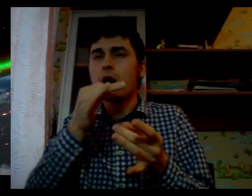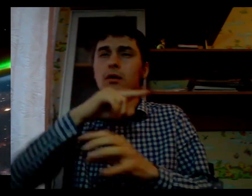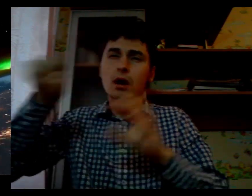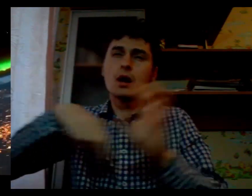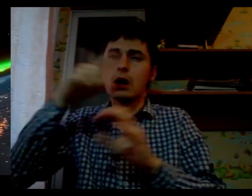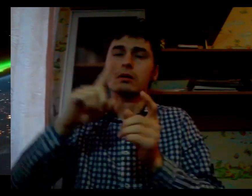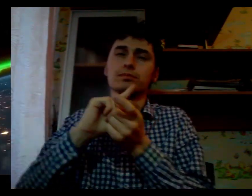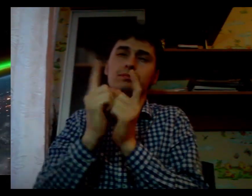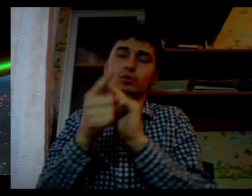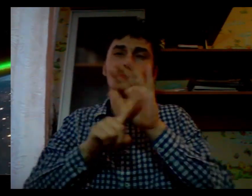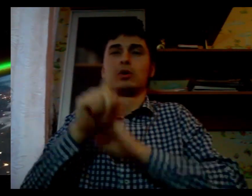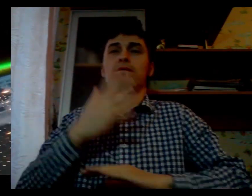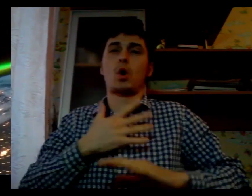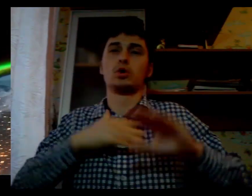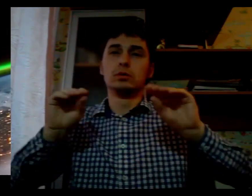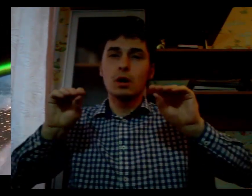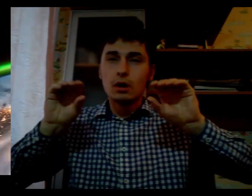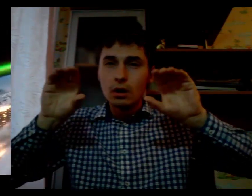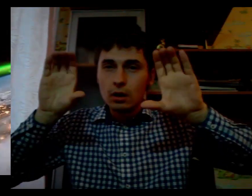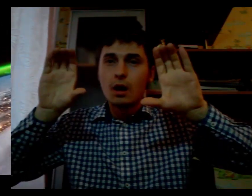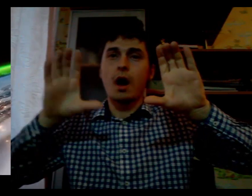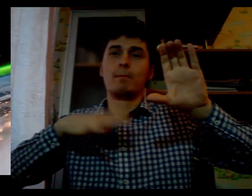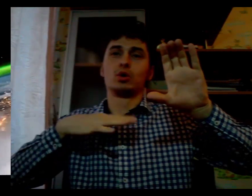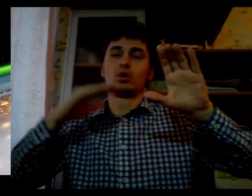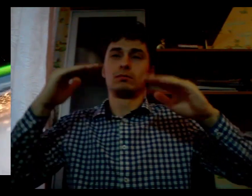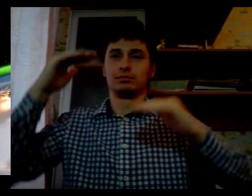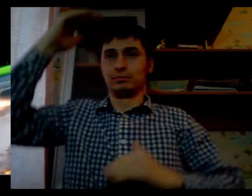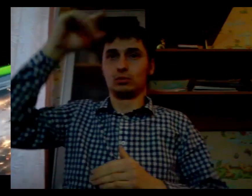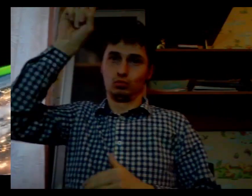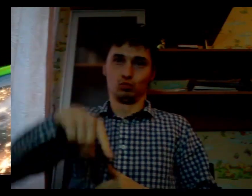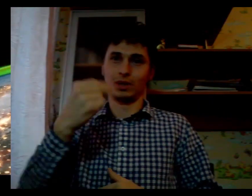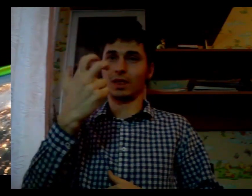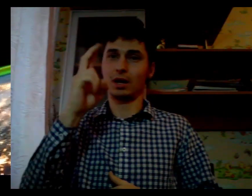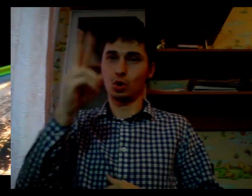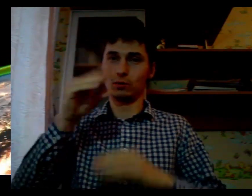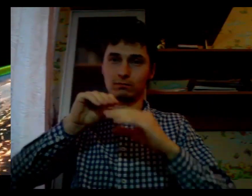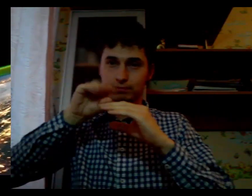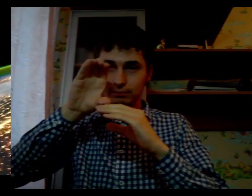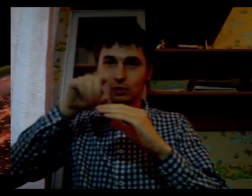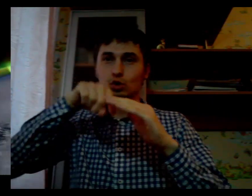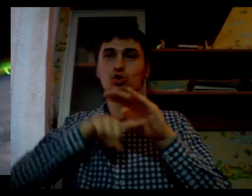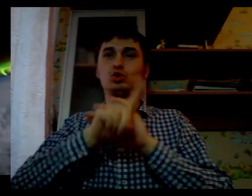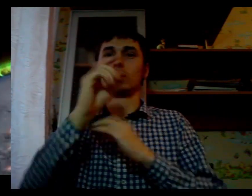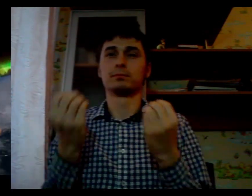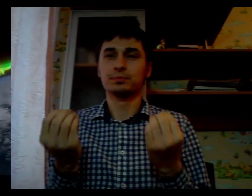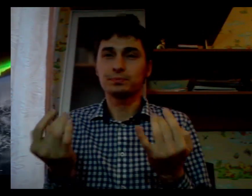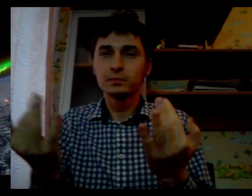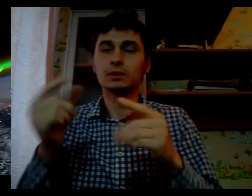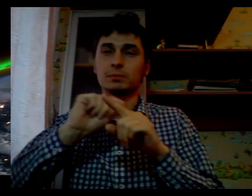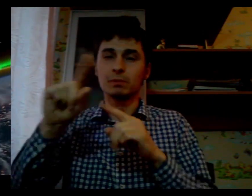Realizing this goal will require an intrapreneurial spirit, an a new generation of scientists and a...